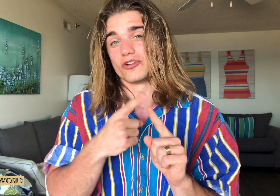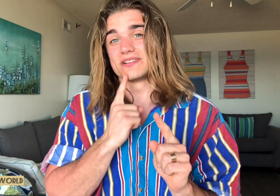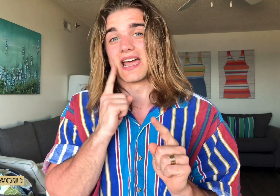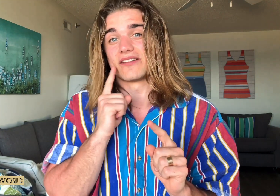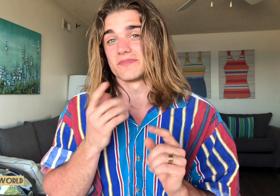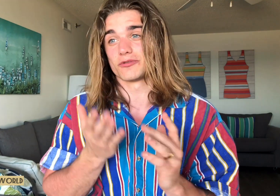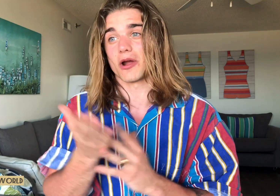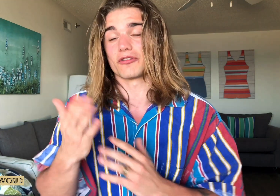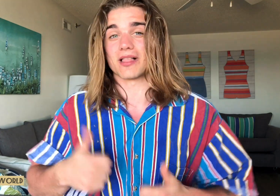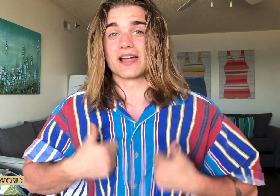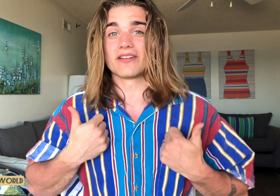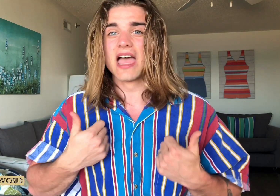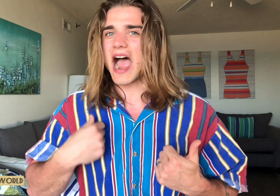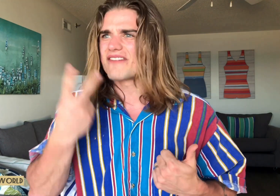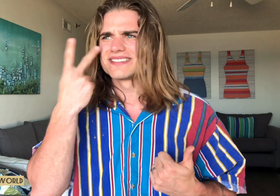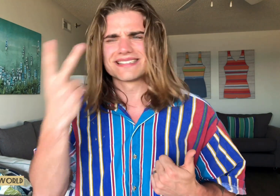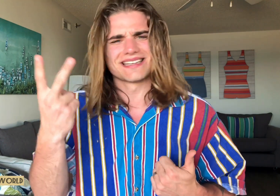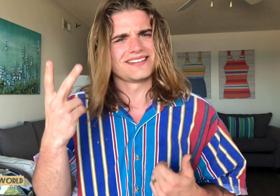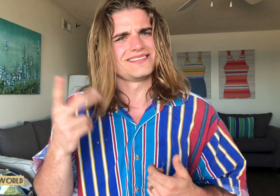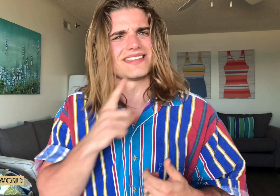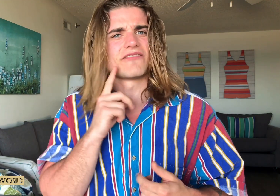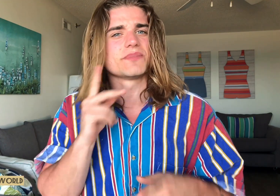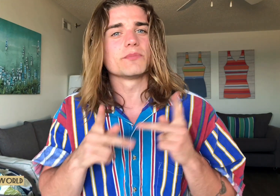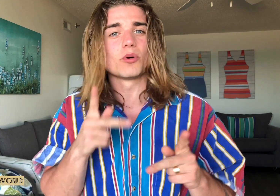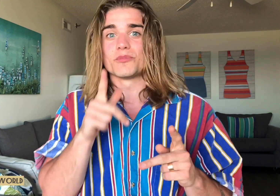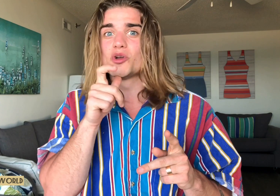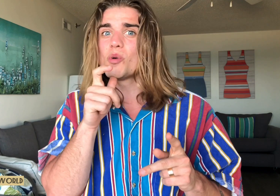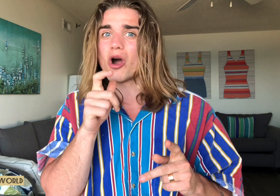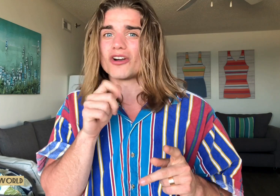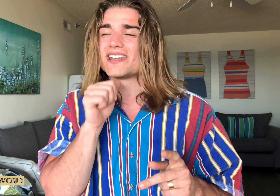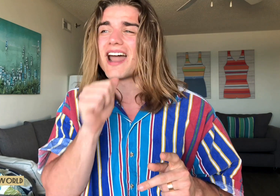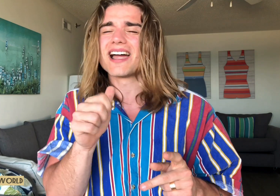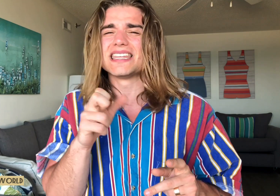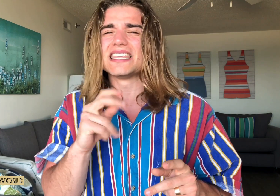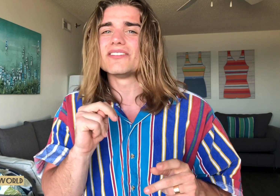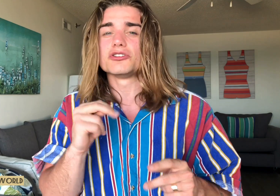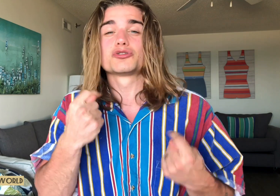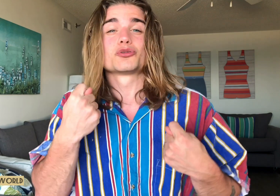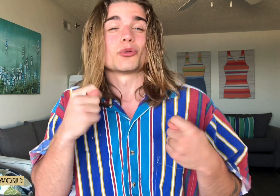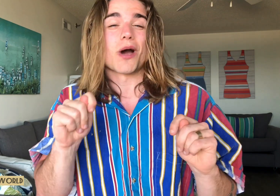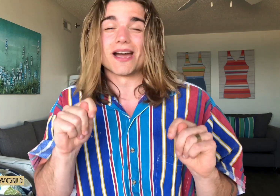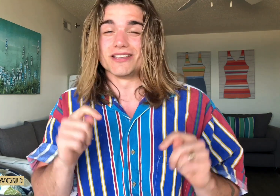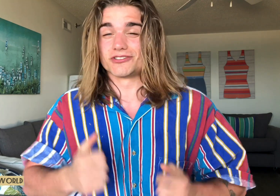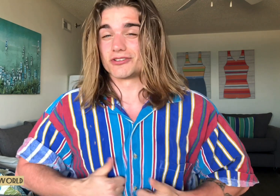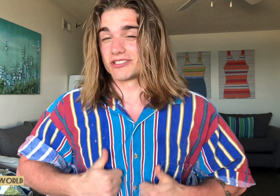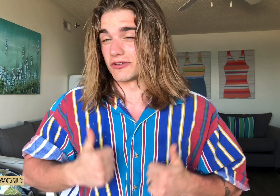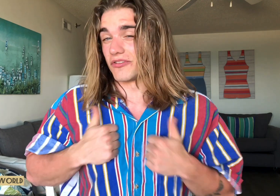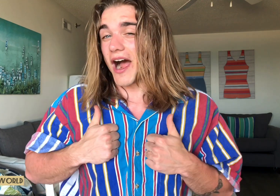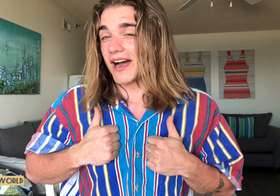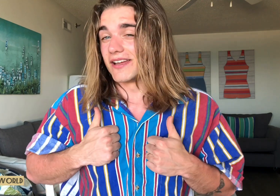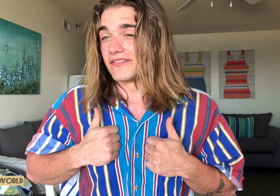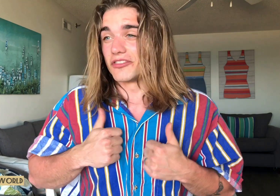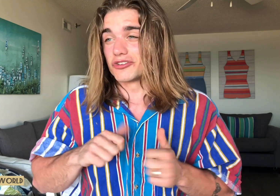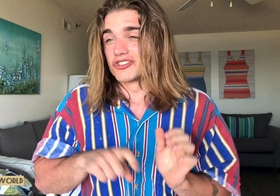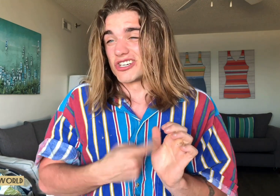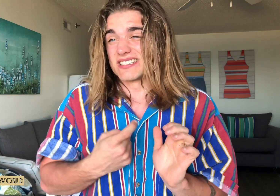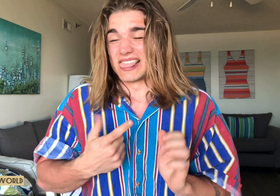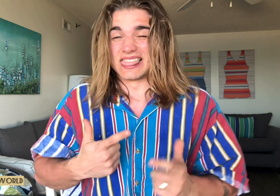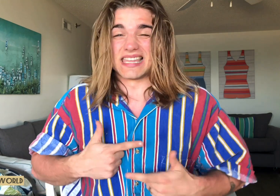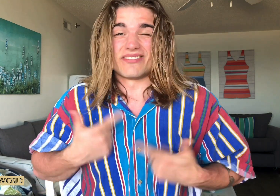you're deaf throughout their life. I've seen deaf people who are not even trying to survive. They're just living